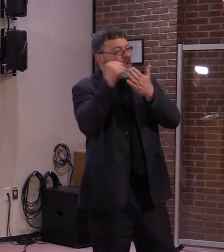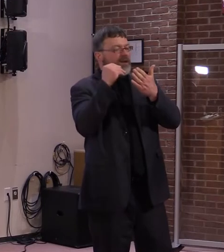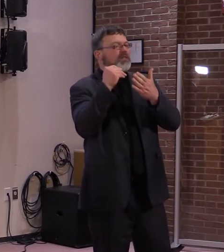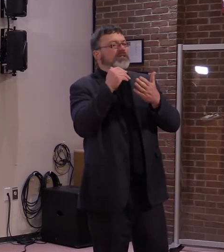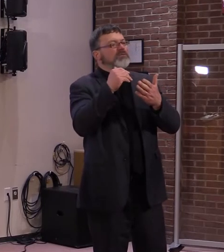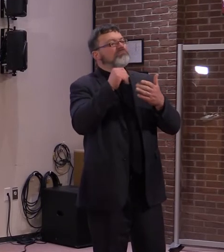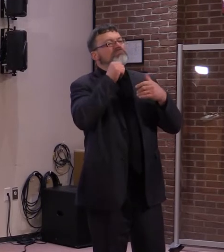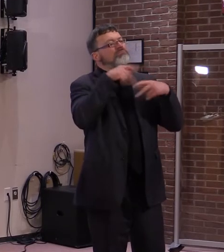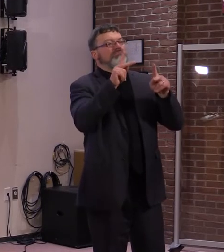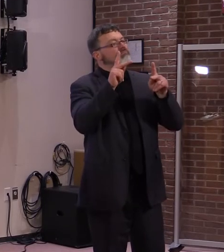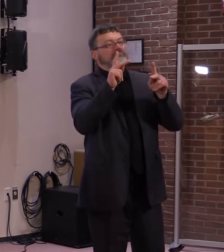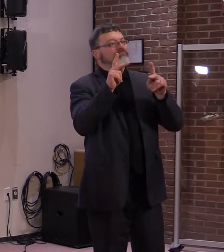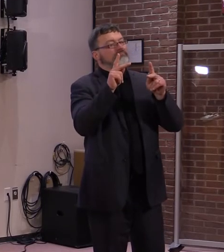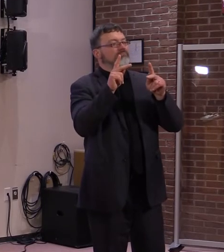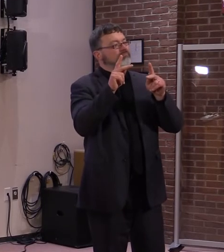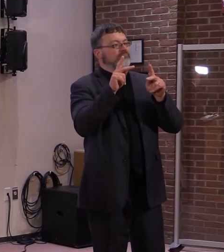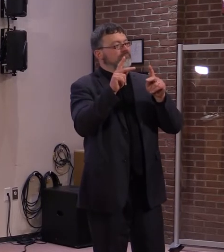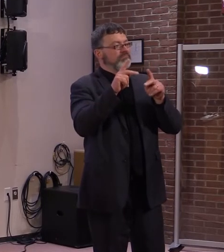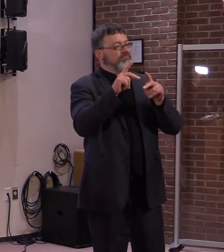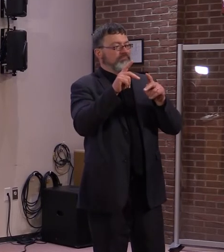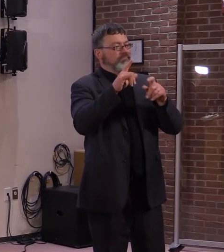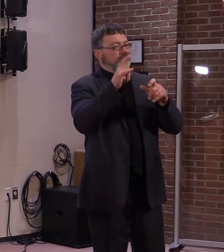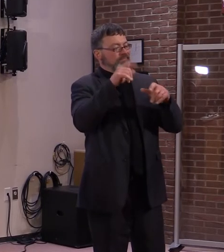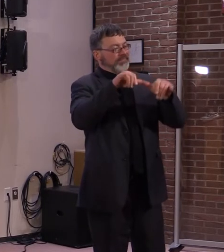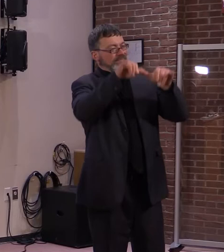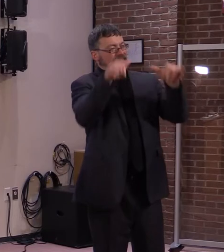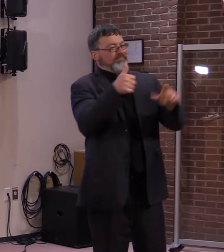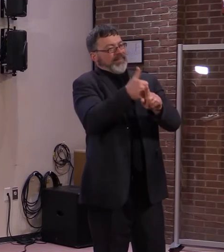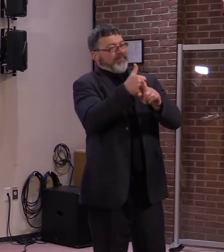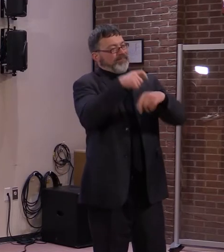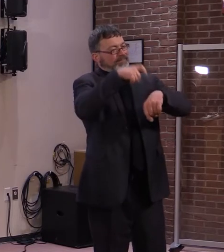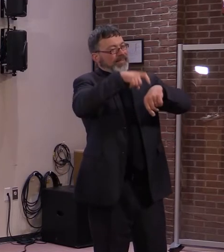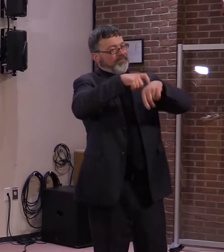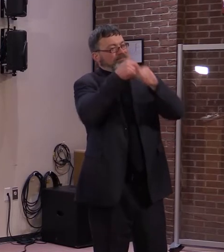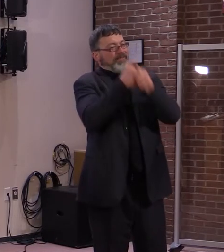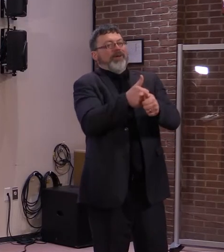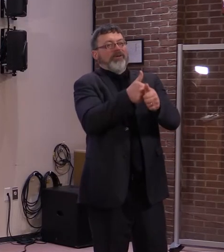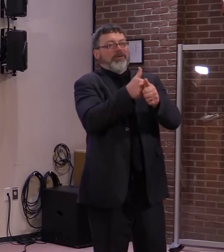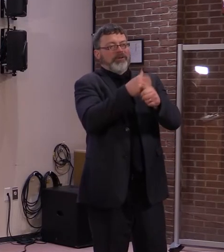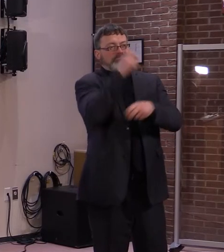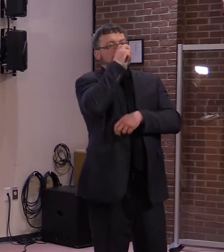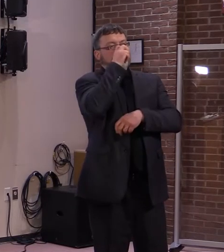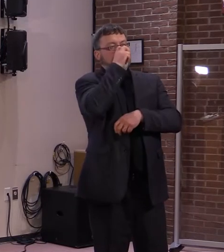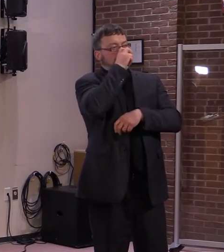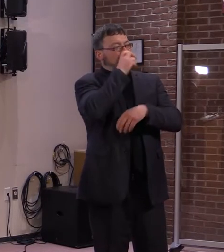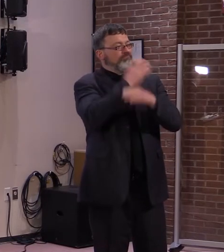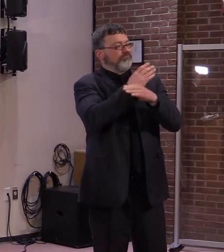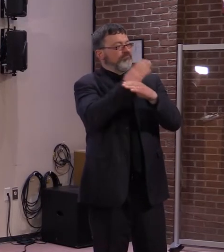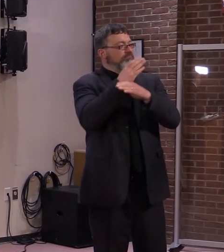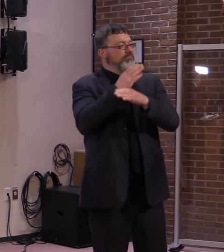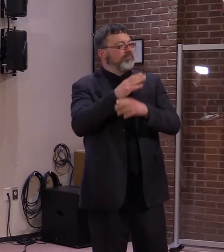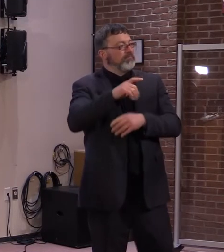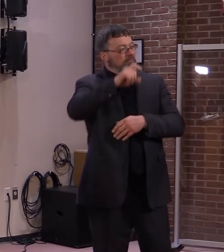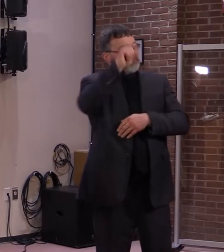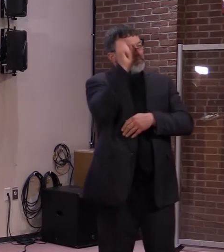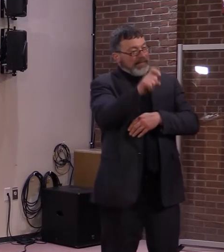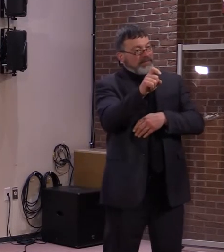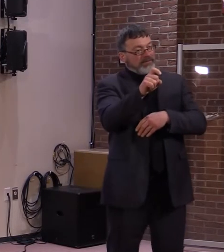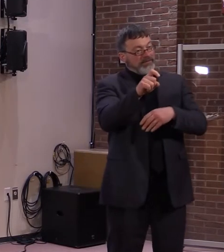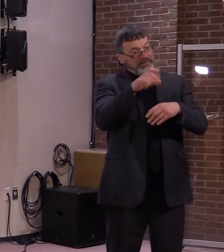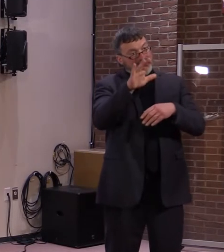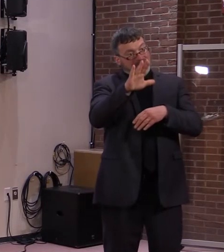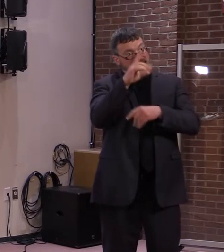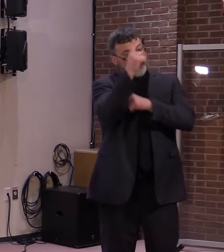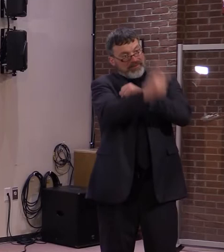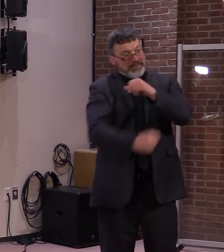again, I would want to do some digging to find out whether it truly is a technical issue or just the way someone is filing.